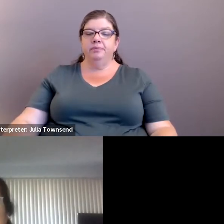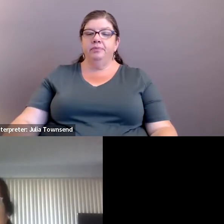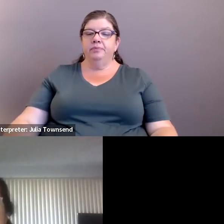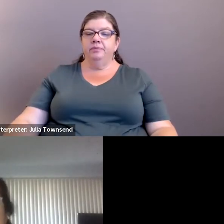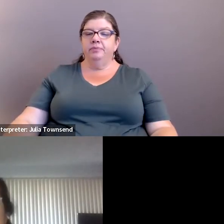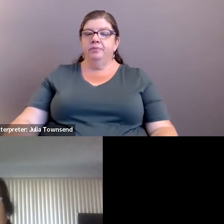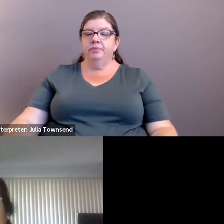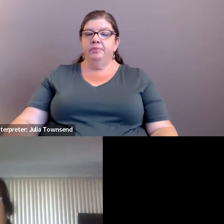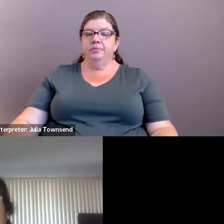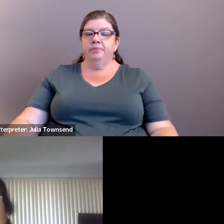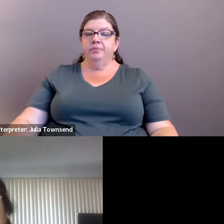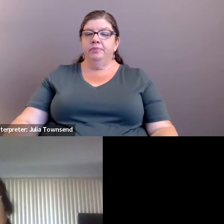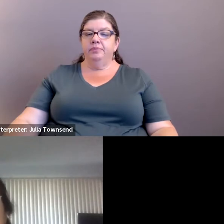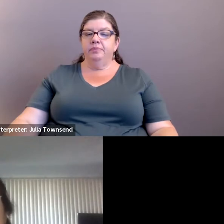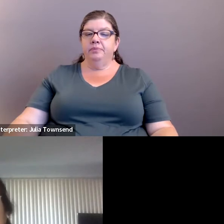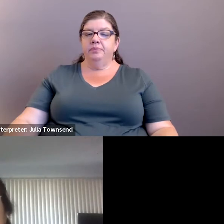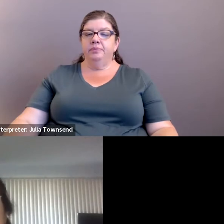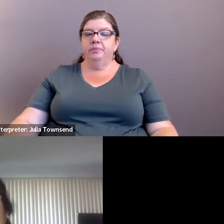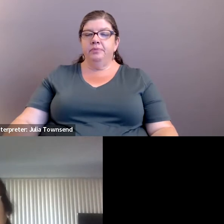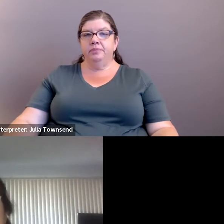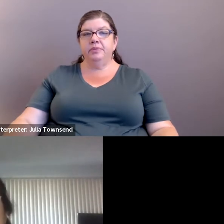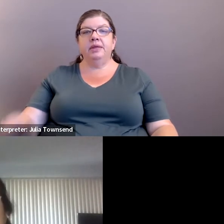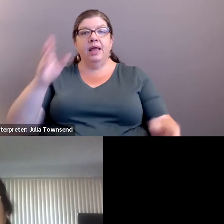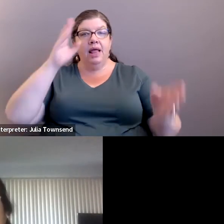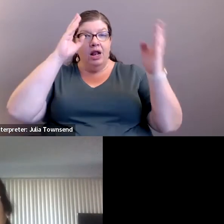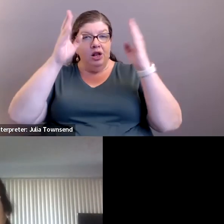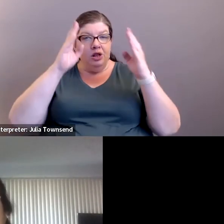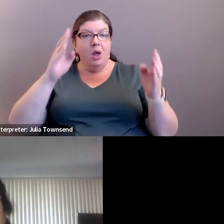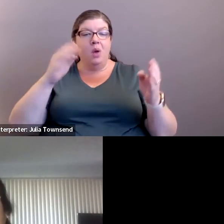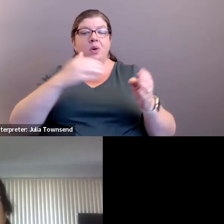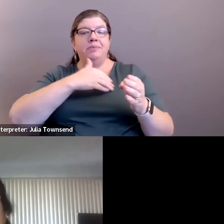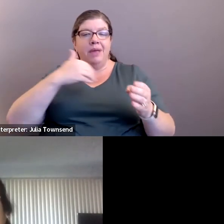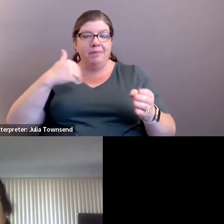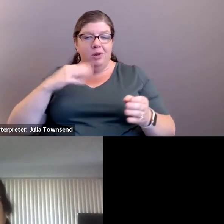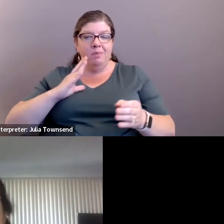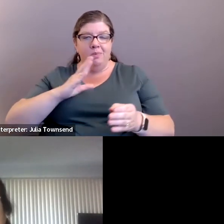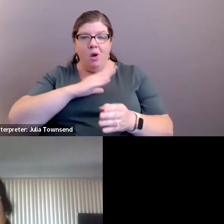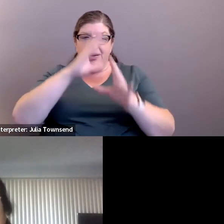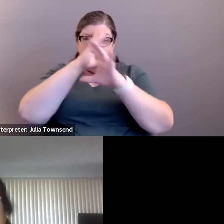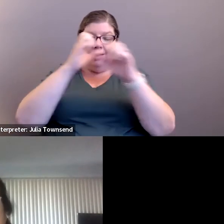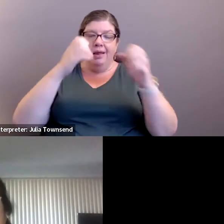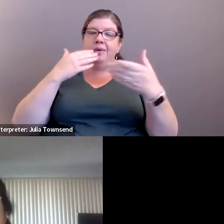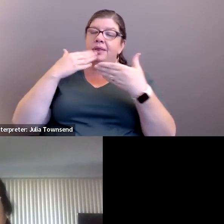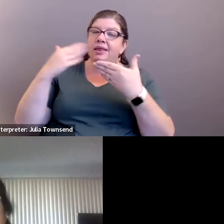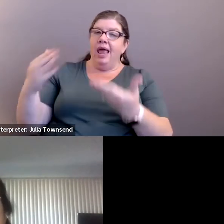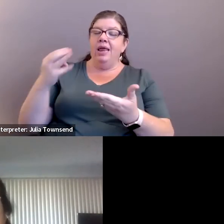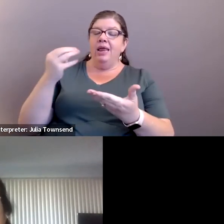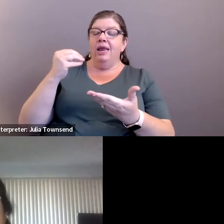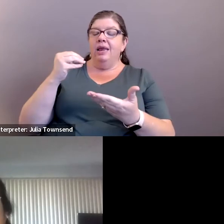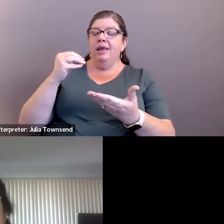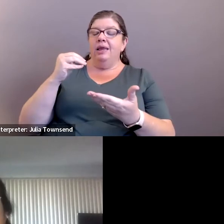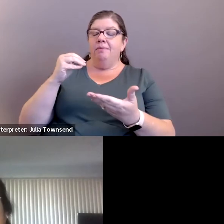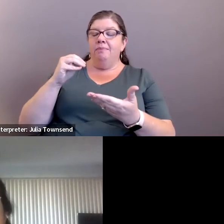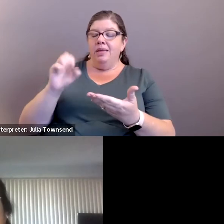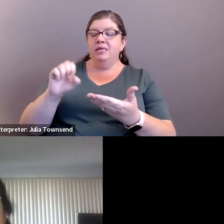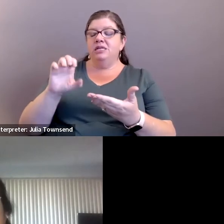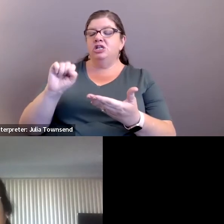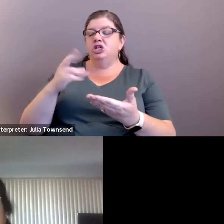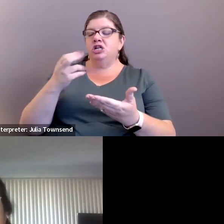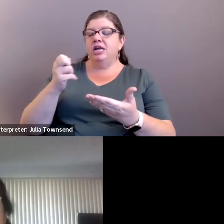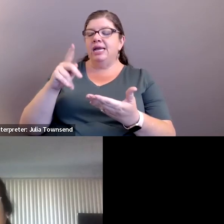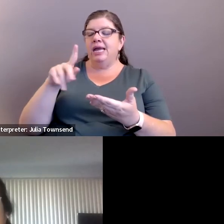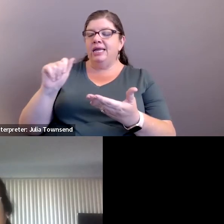Hello, board members and board president. I want to thank Ms. Shekenya Edison for